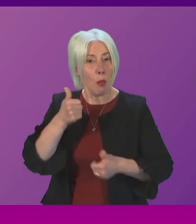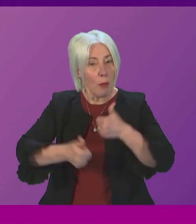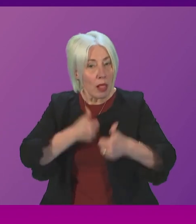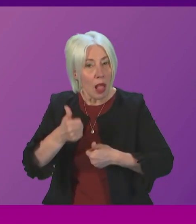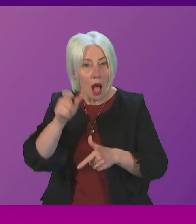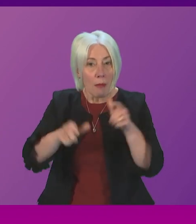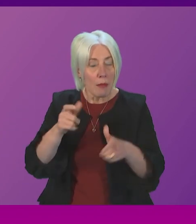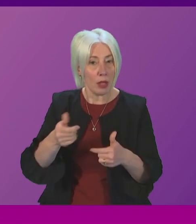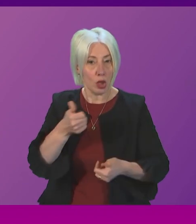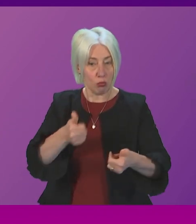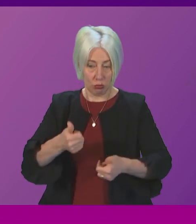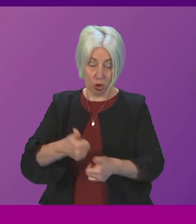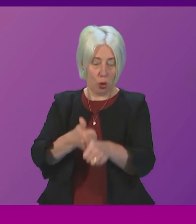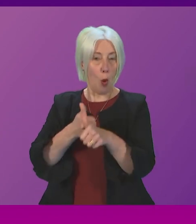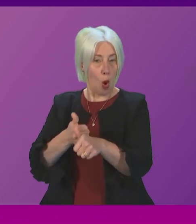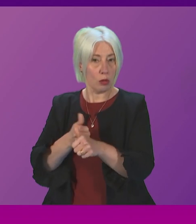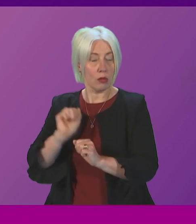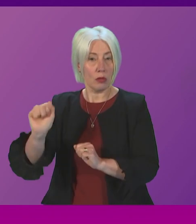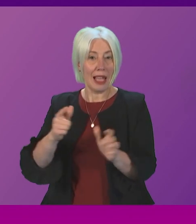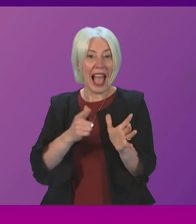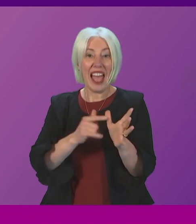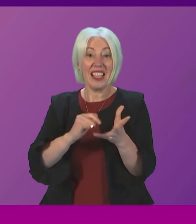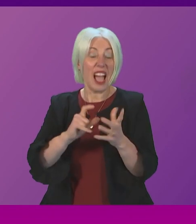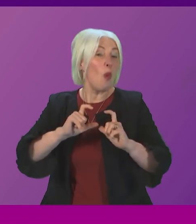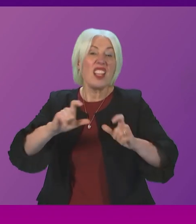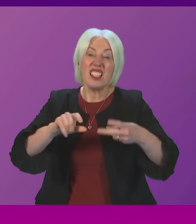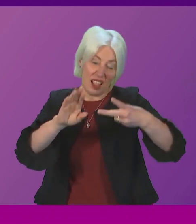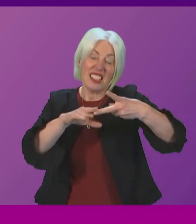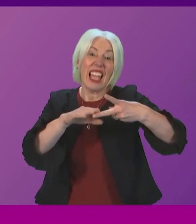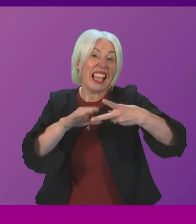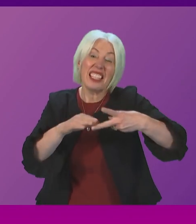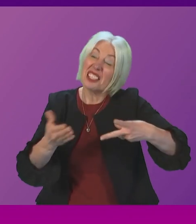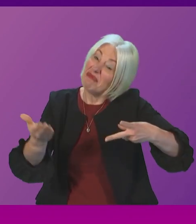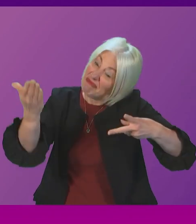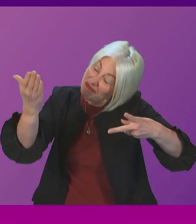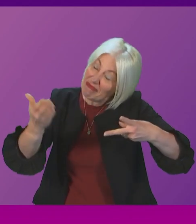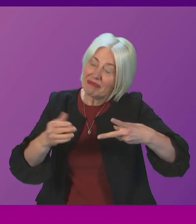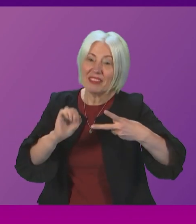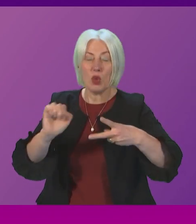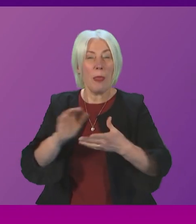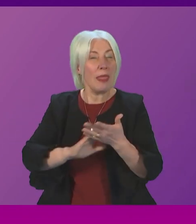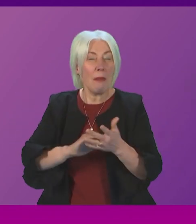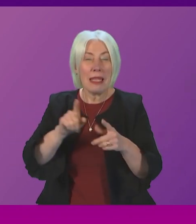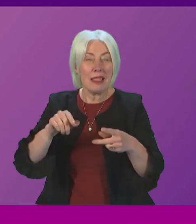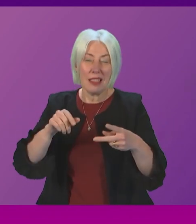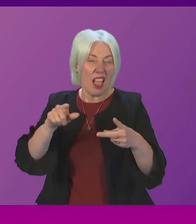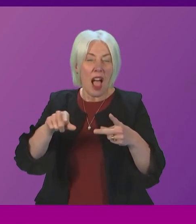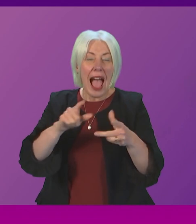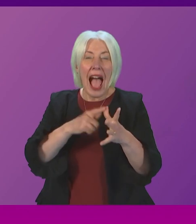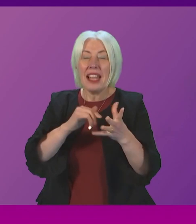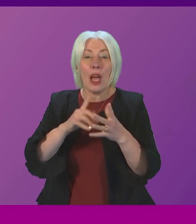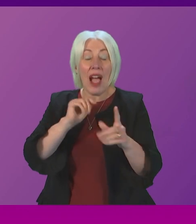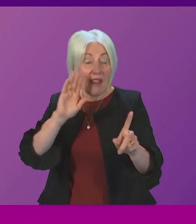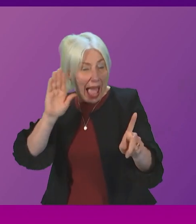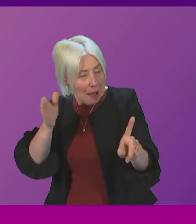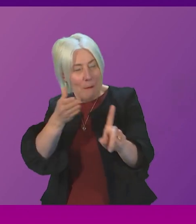and Anna Sawa still of course in second place and that betrays the level or the lack of ambition that Anna Sawa